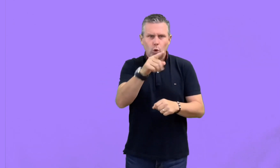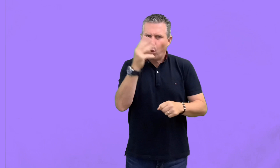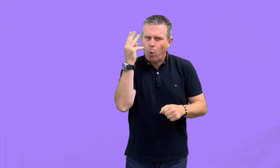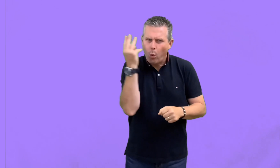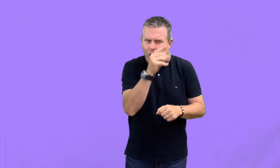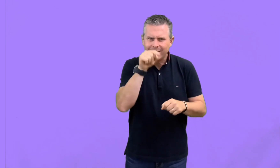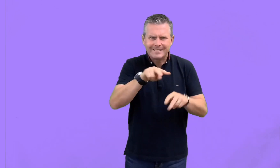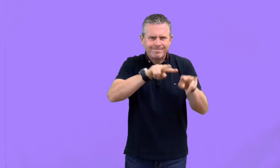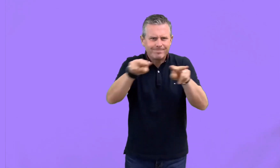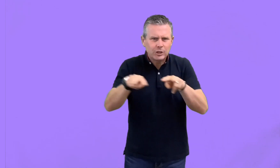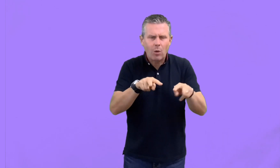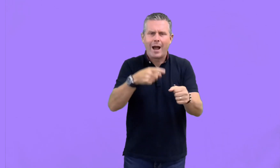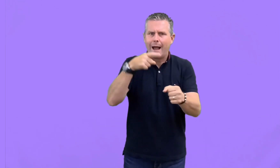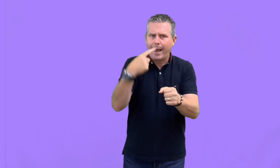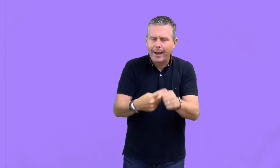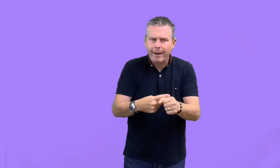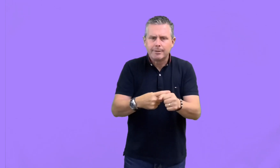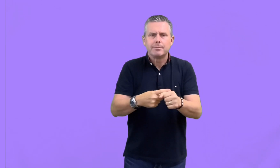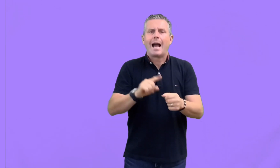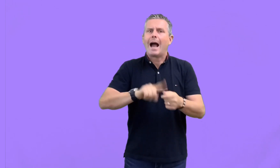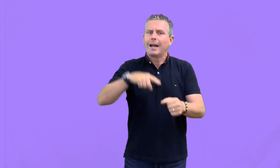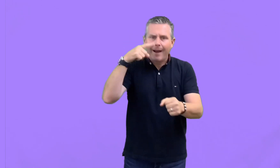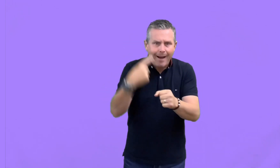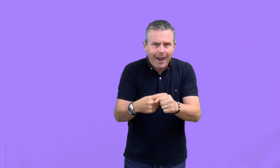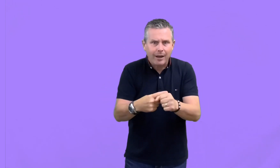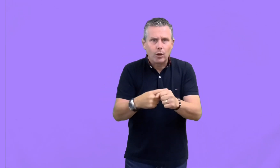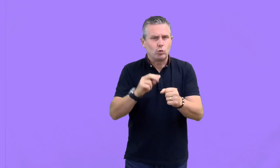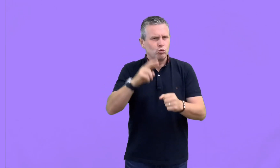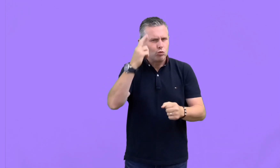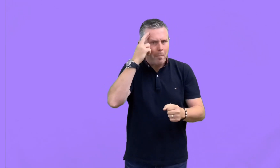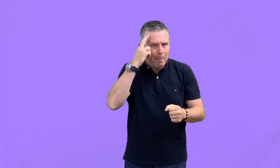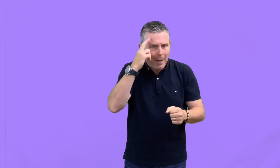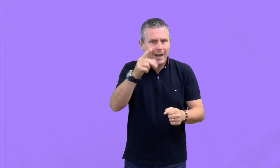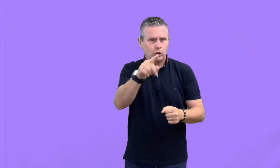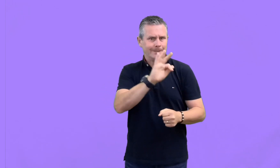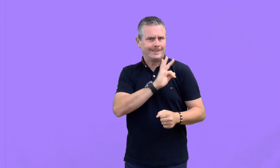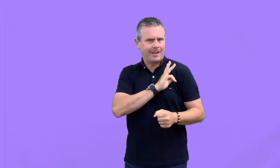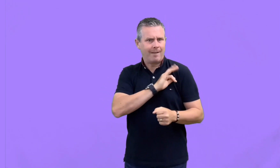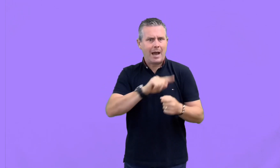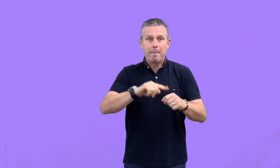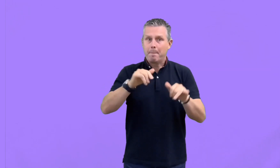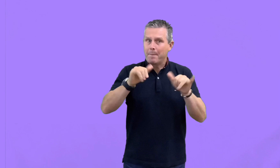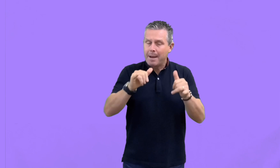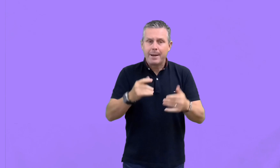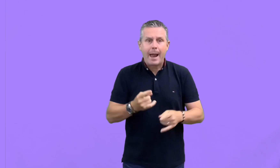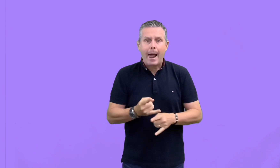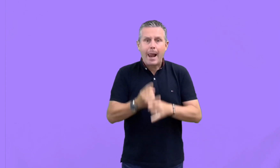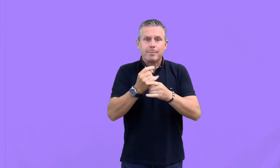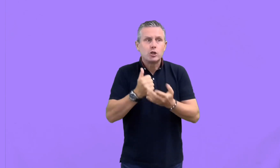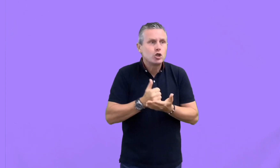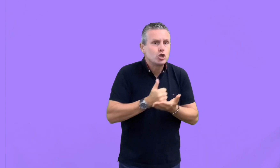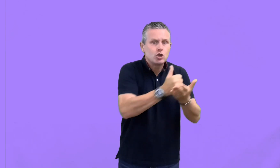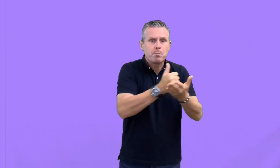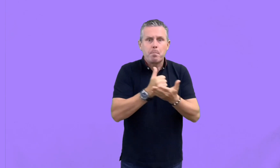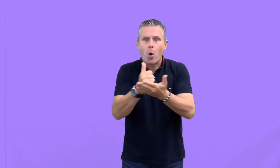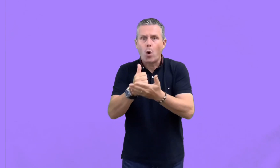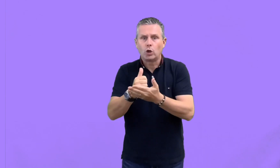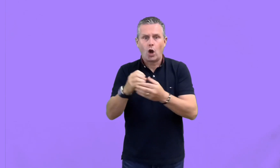good for you to watch this video again and again to remind yourself maybe to help and